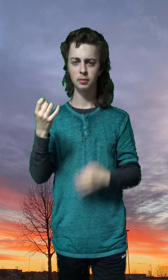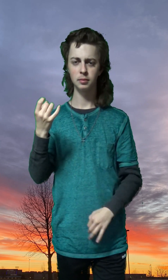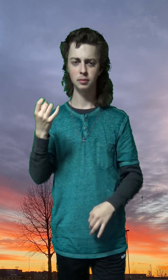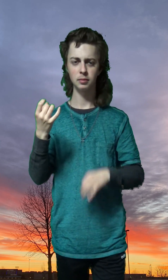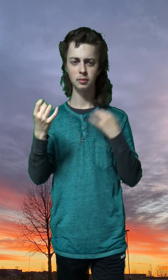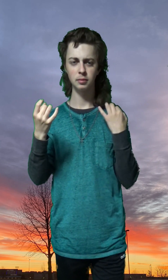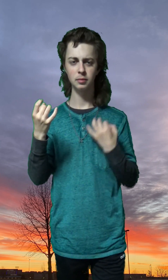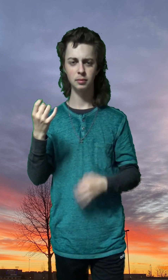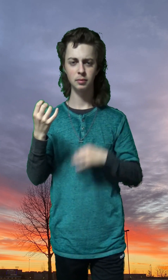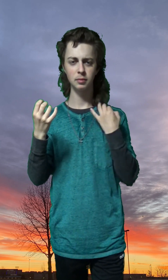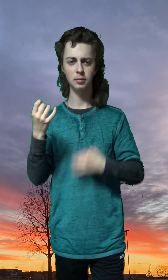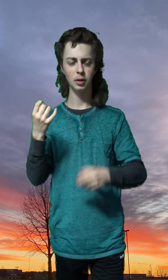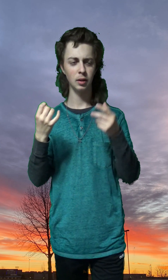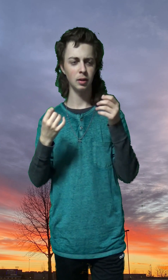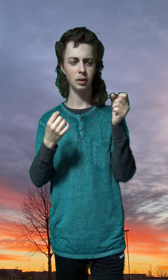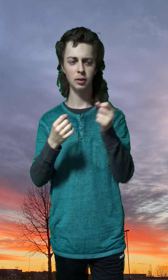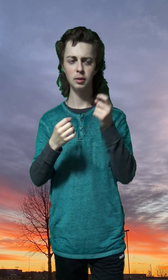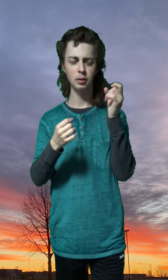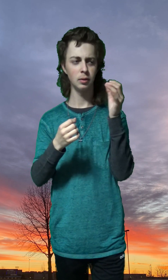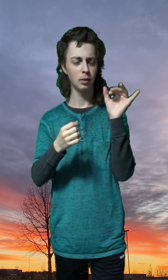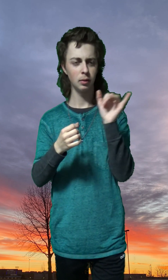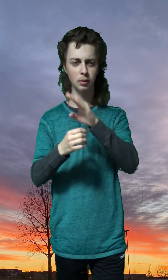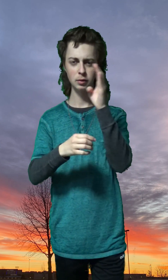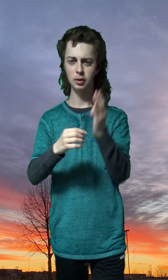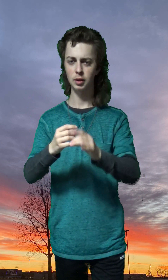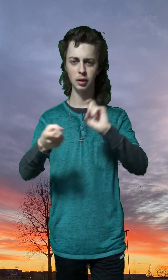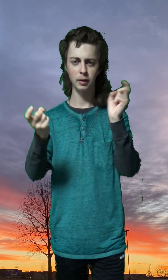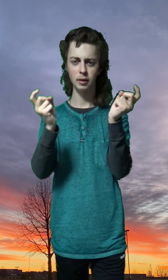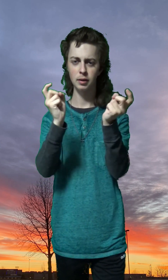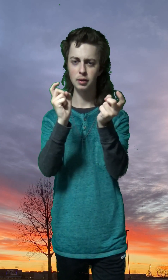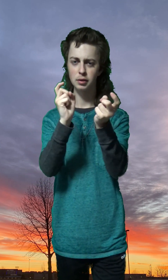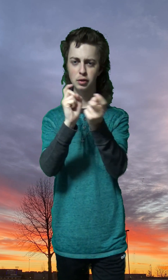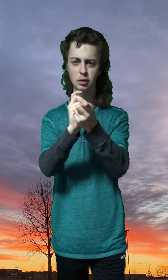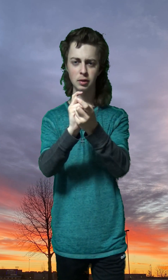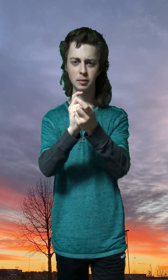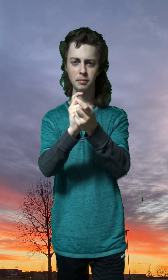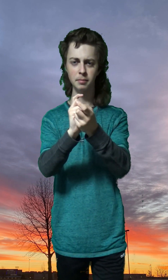Oh, that will never change Oh,